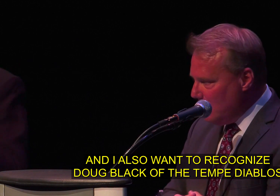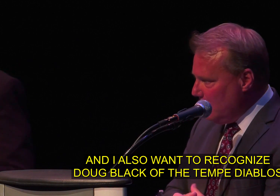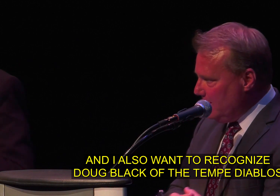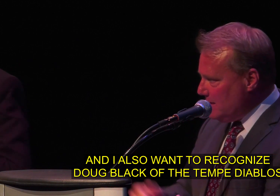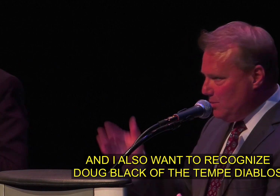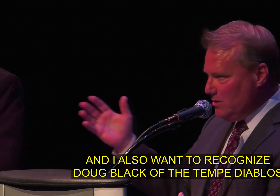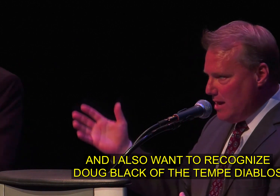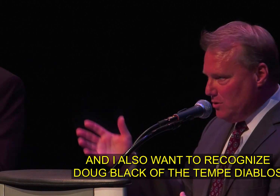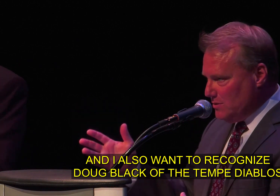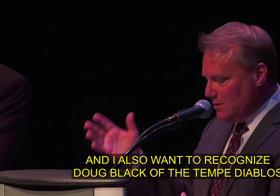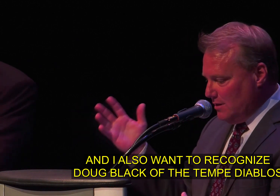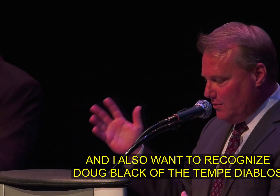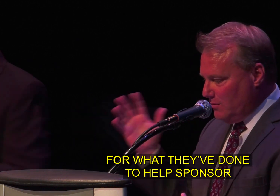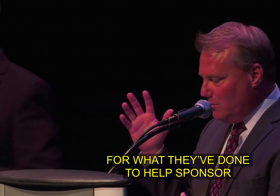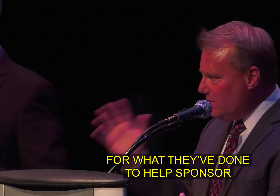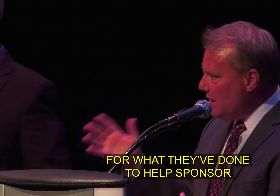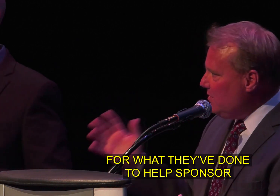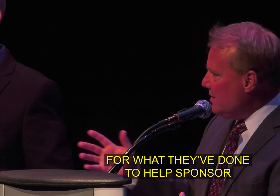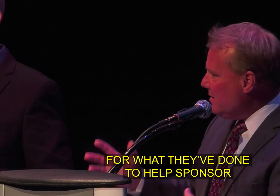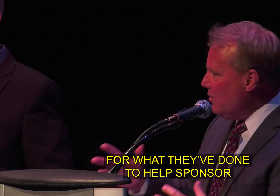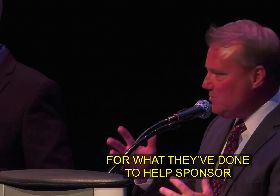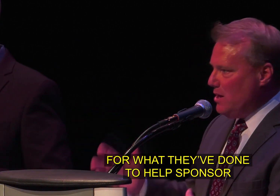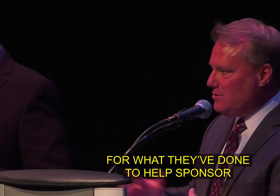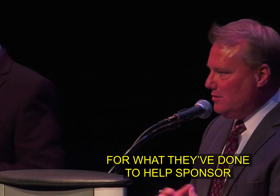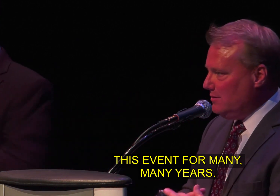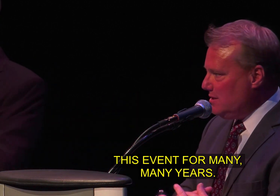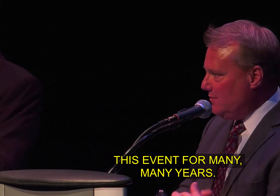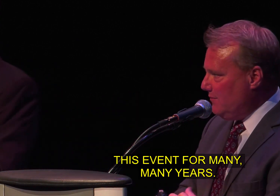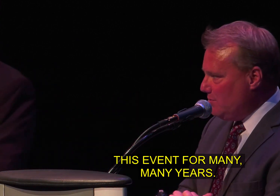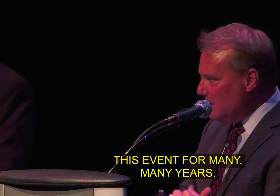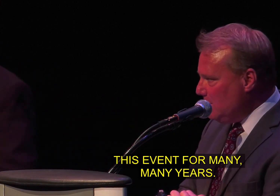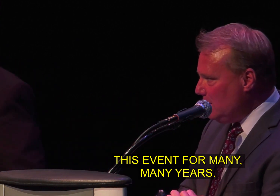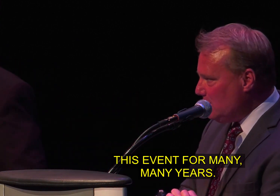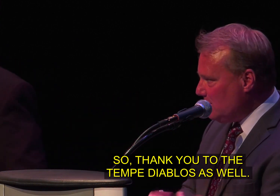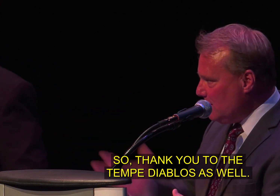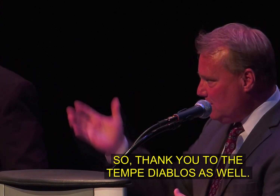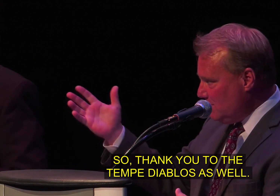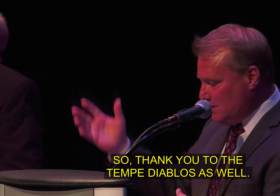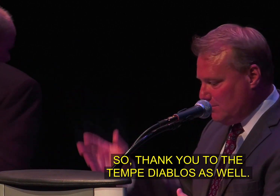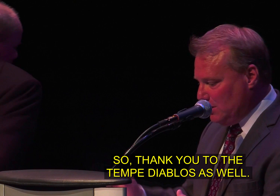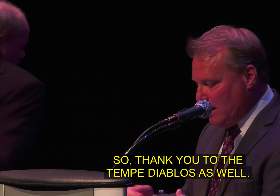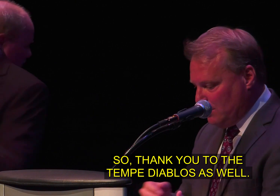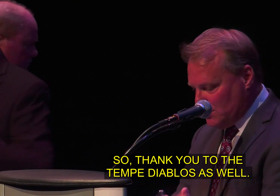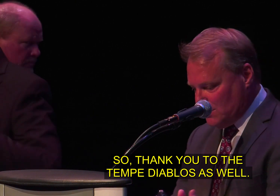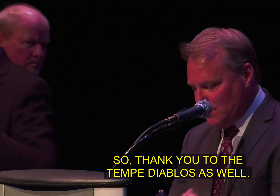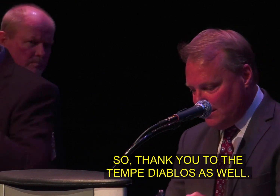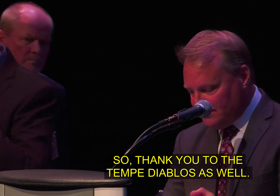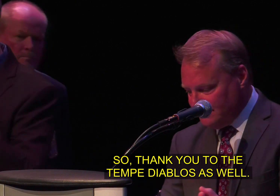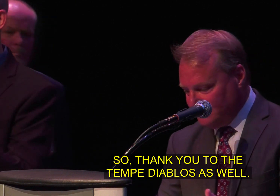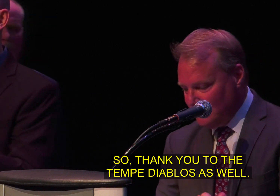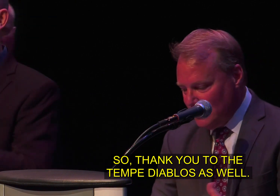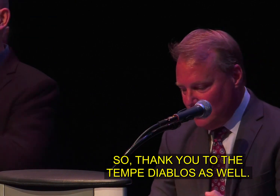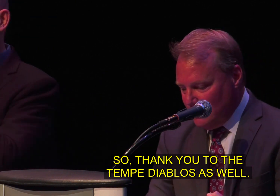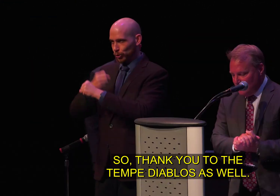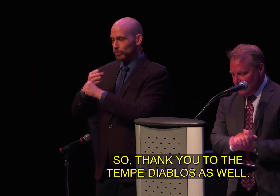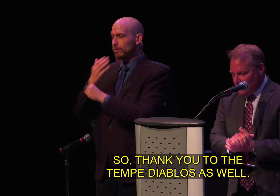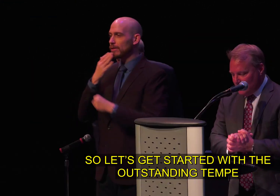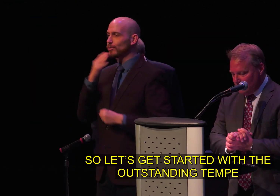doug black and the tempe diabolos for what they've done to help sponsor this event for many many years so thank you to the tempe diabolos as well